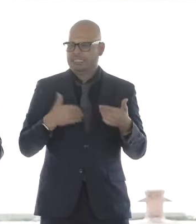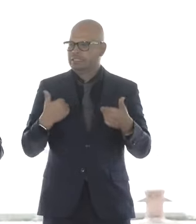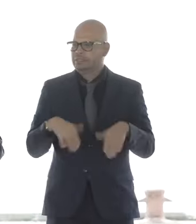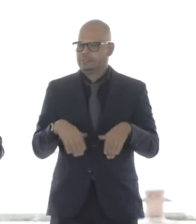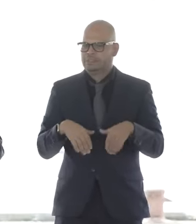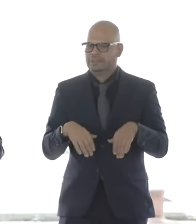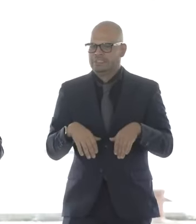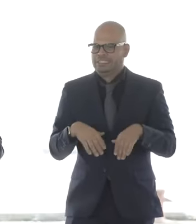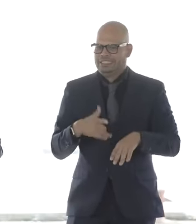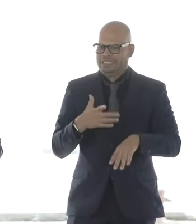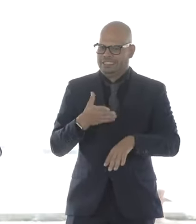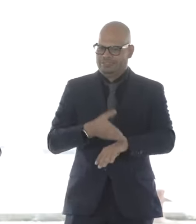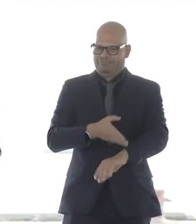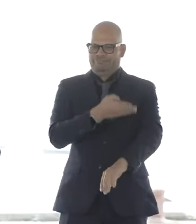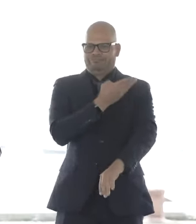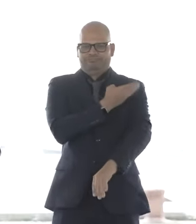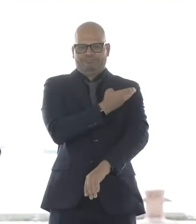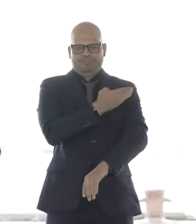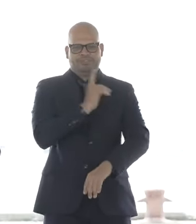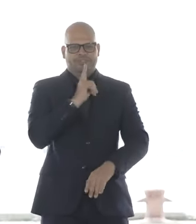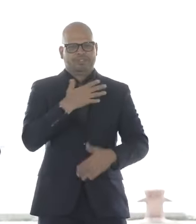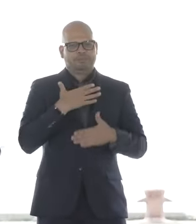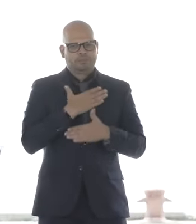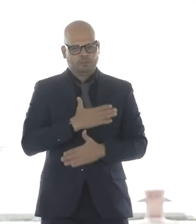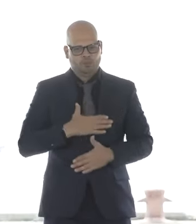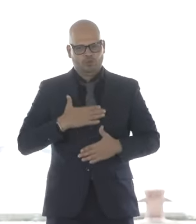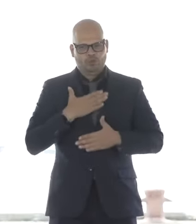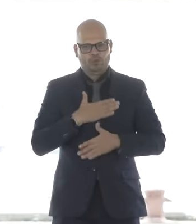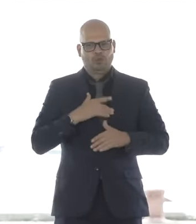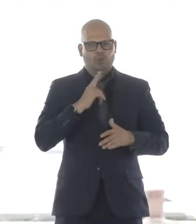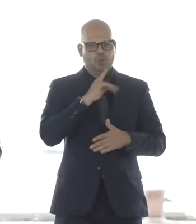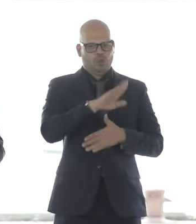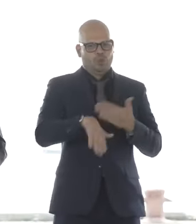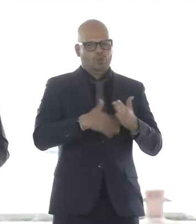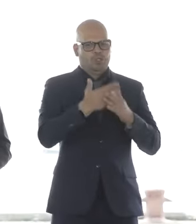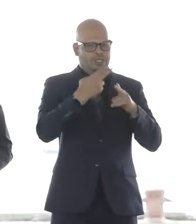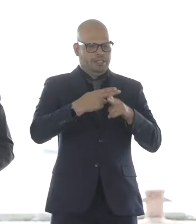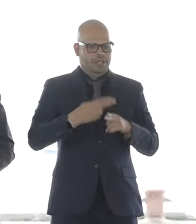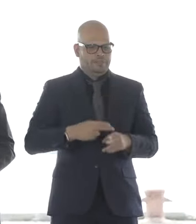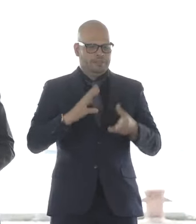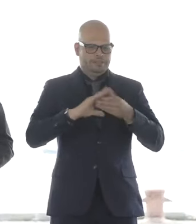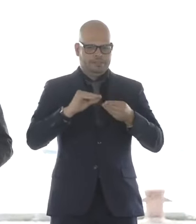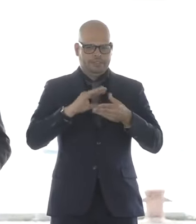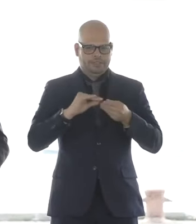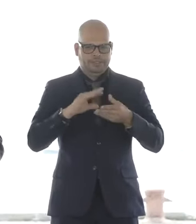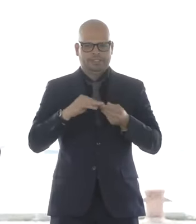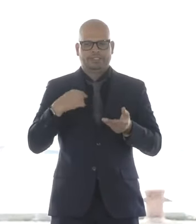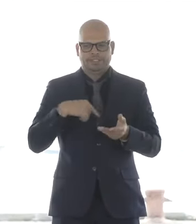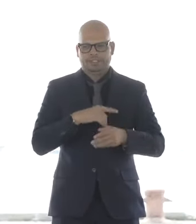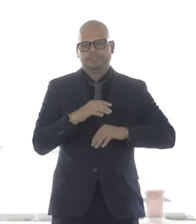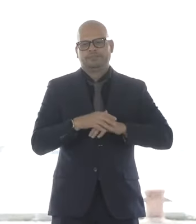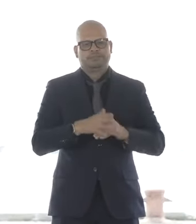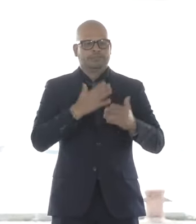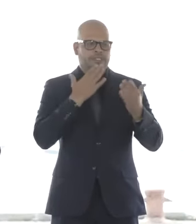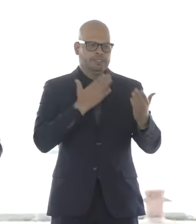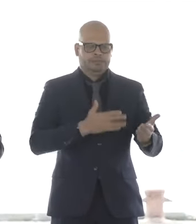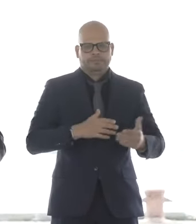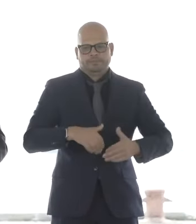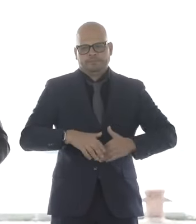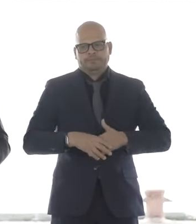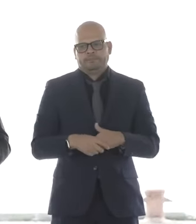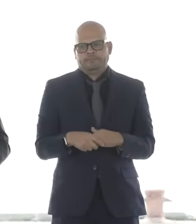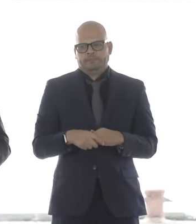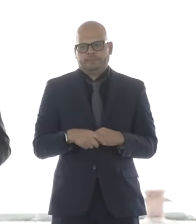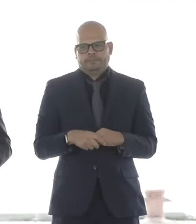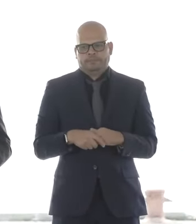really, really appreciate all that you have said about us. Thank you. Thank you very much. I'd also like to